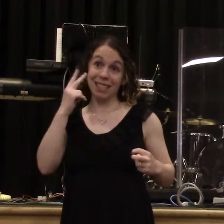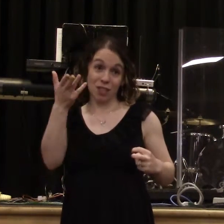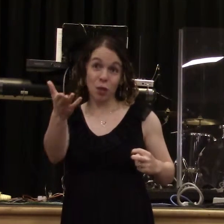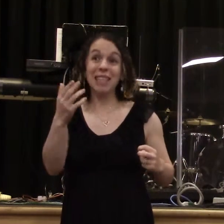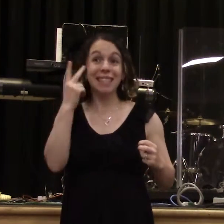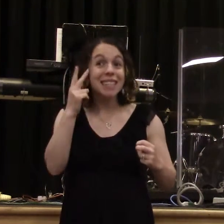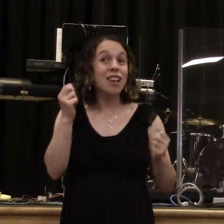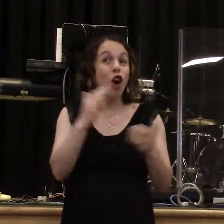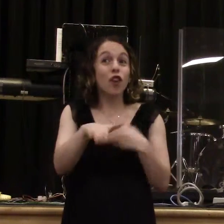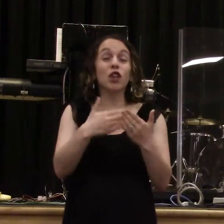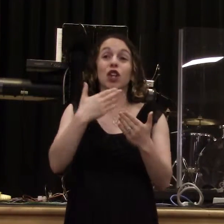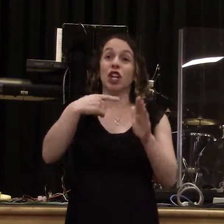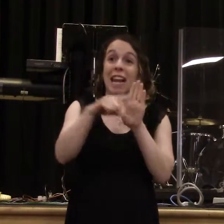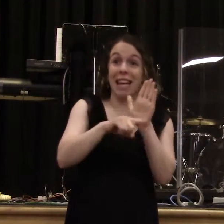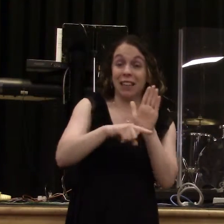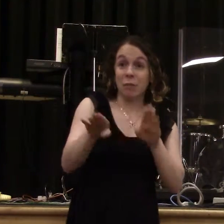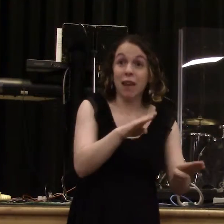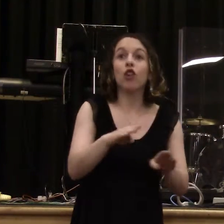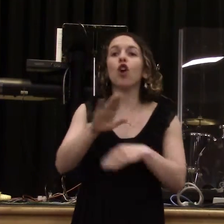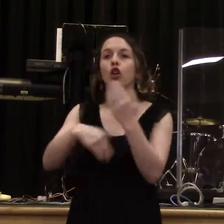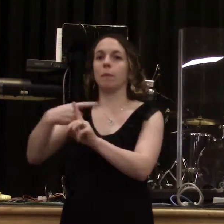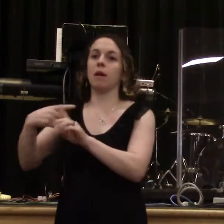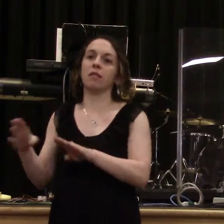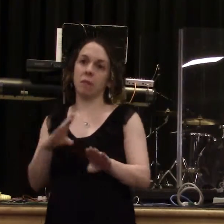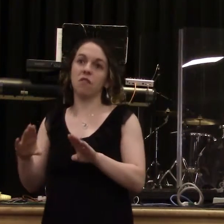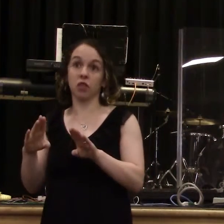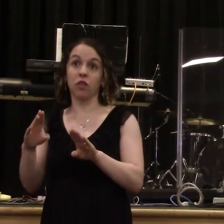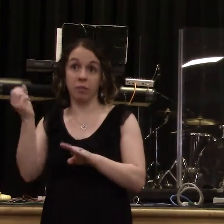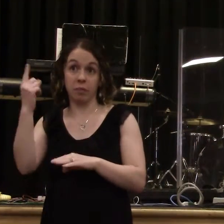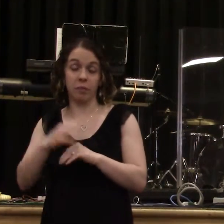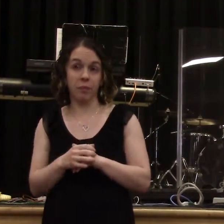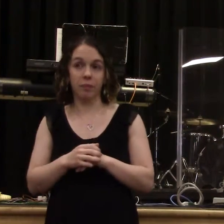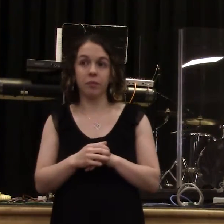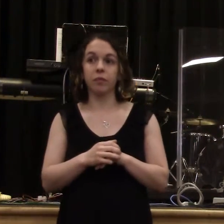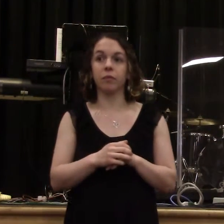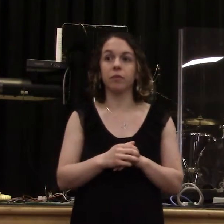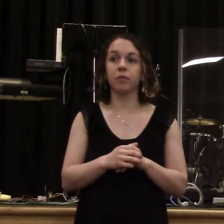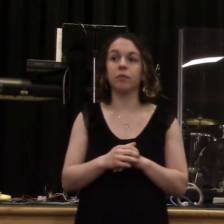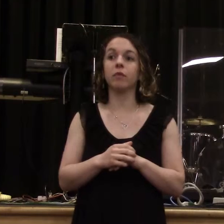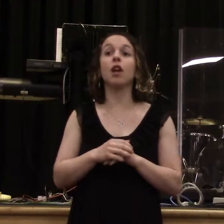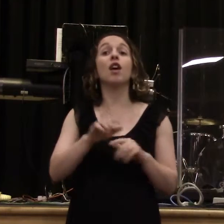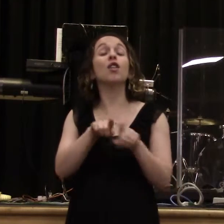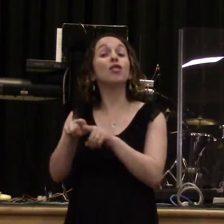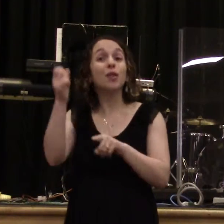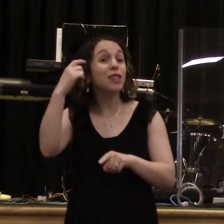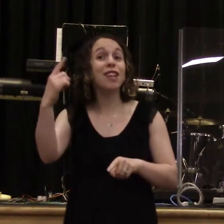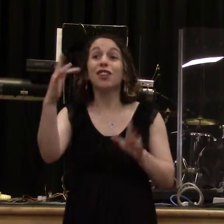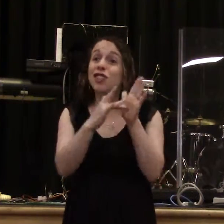to pronounce judgment on this church. But before he does this, it is declared that he has fire in his eyes.